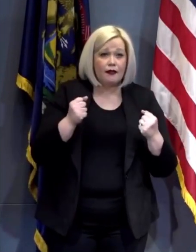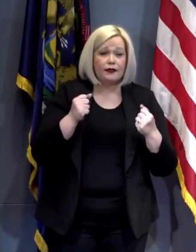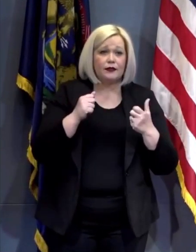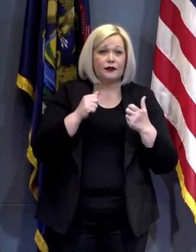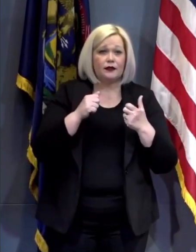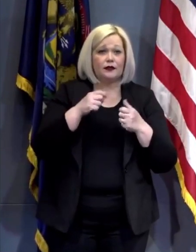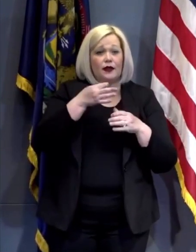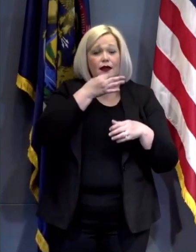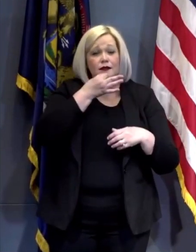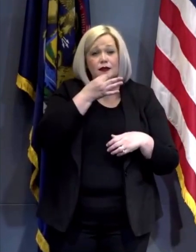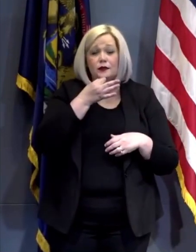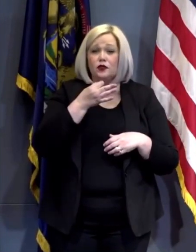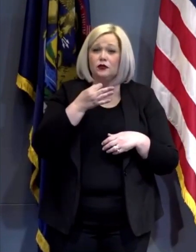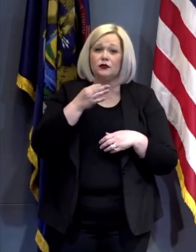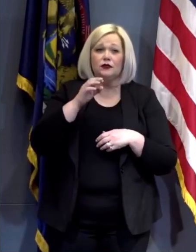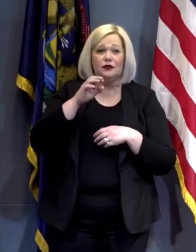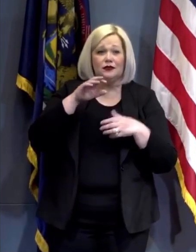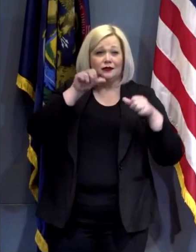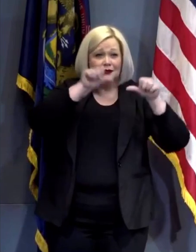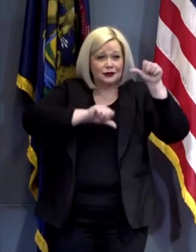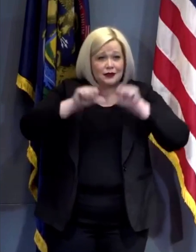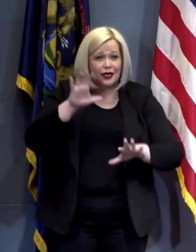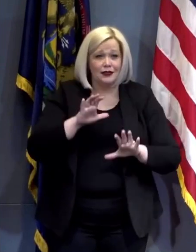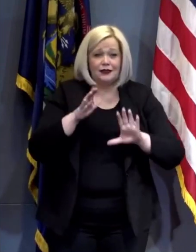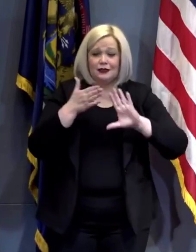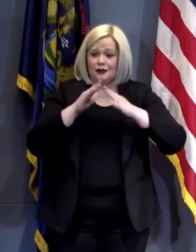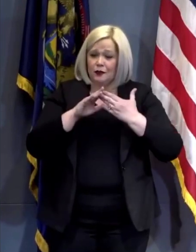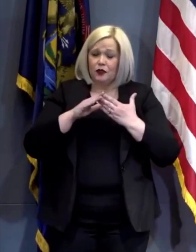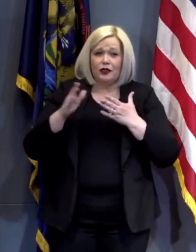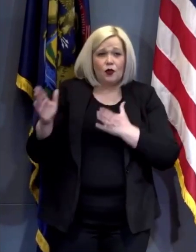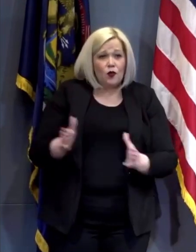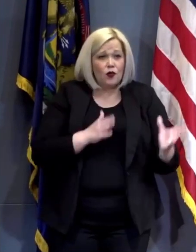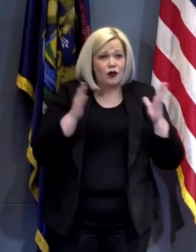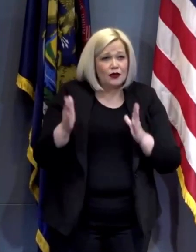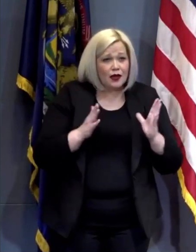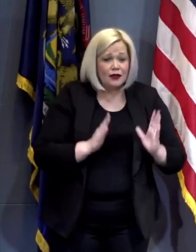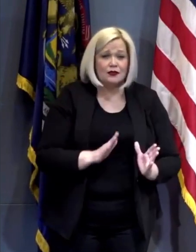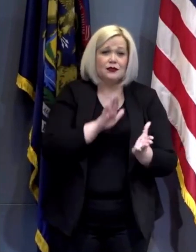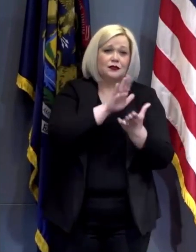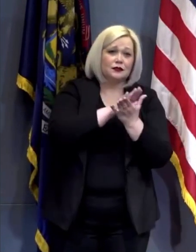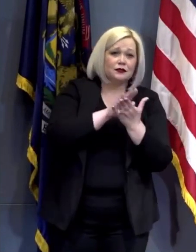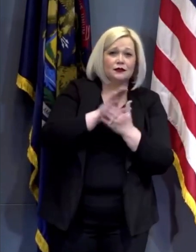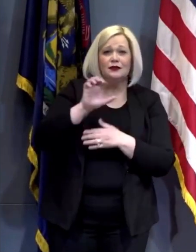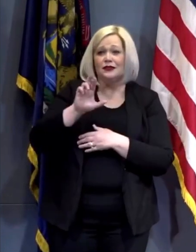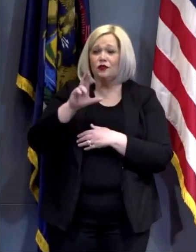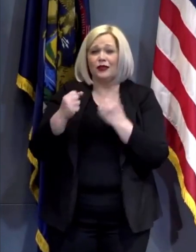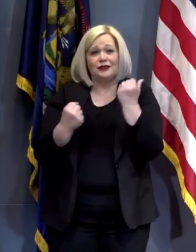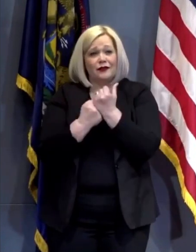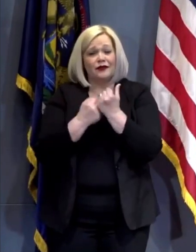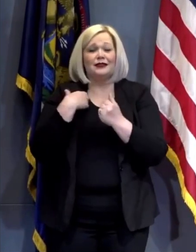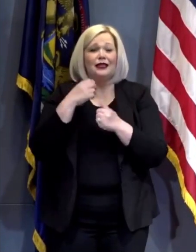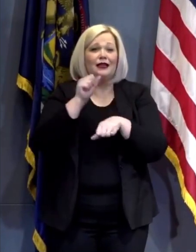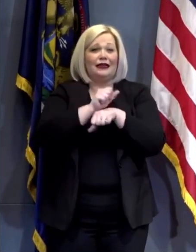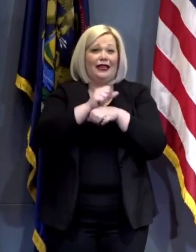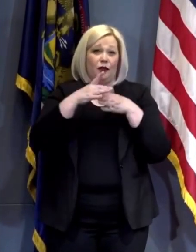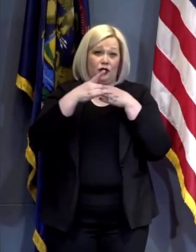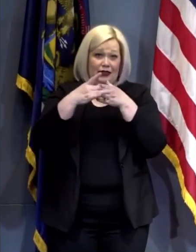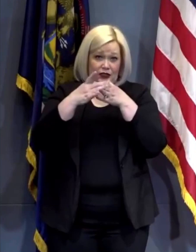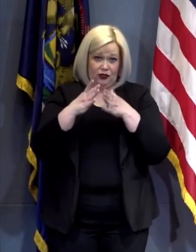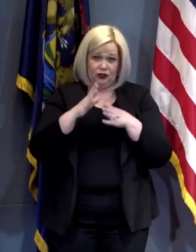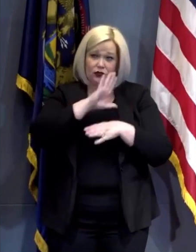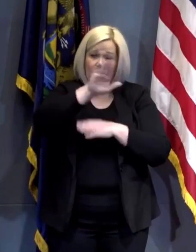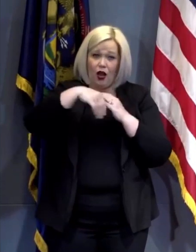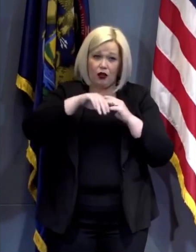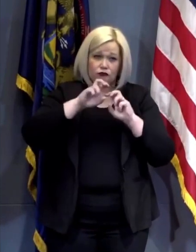epidemiologists, infectious disease experts, community organizers, academics, civil rights advocates, and labor leaders. We'll be